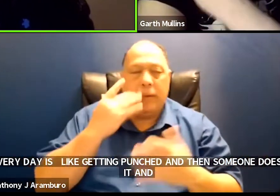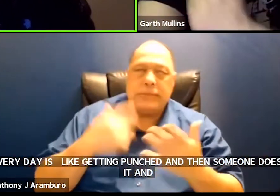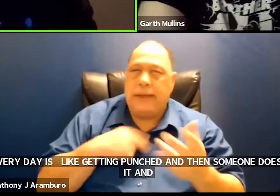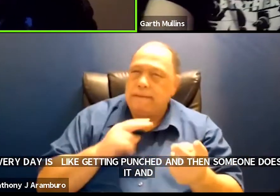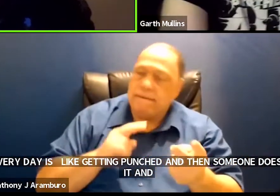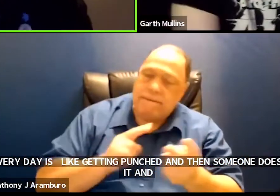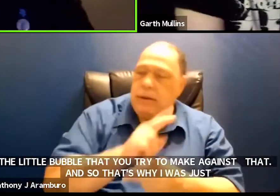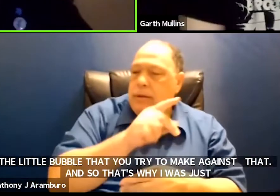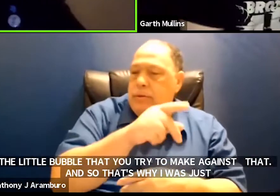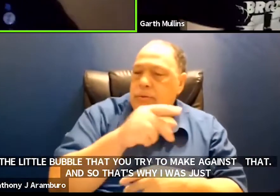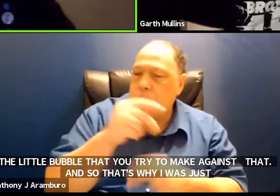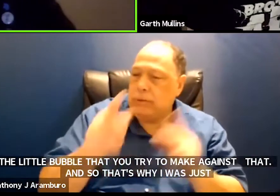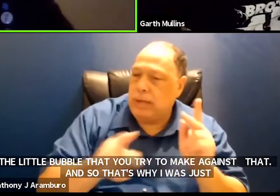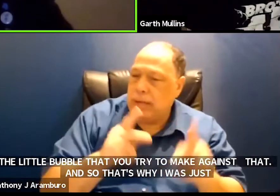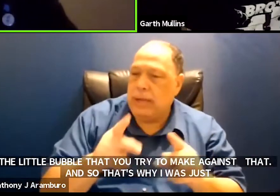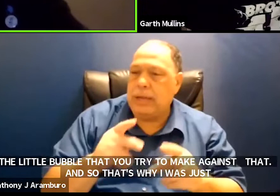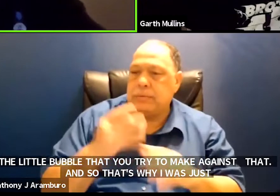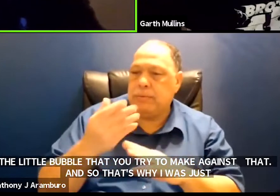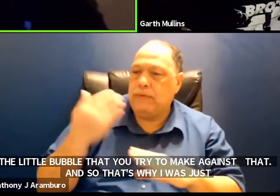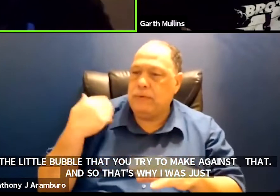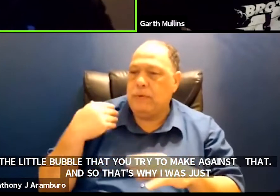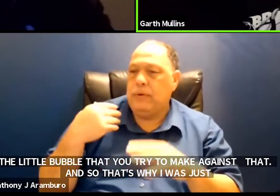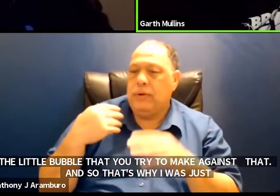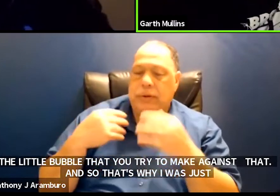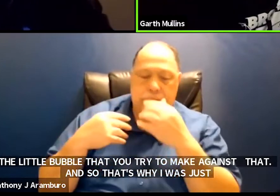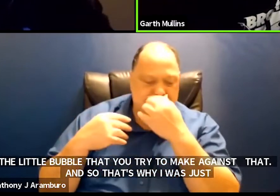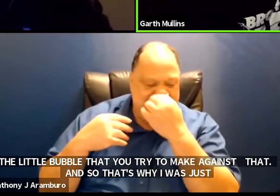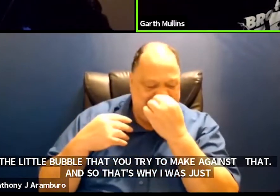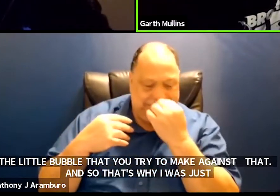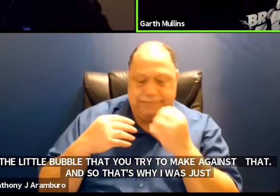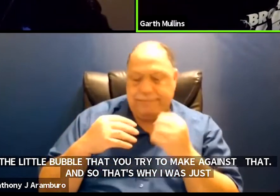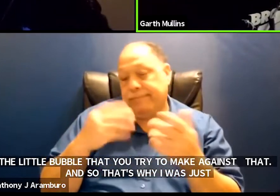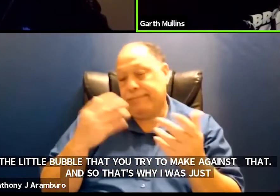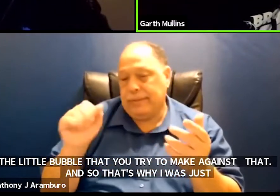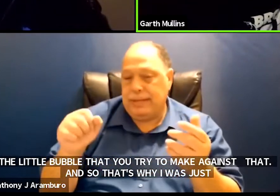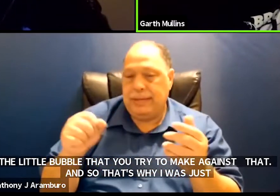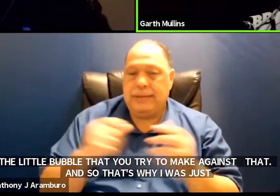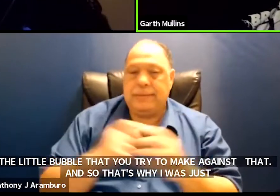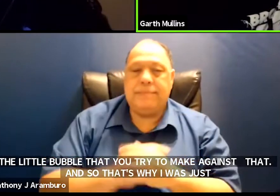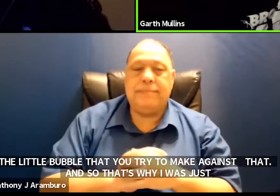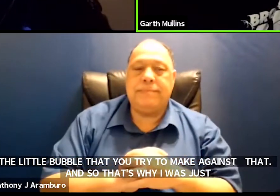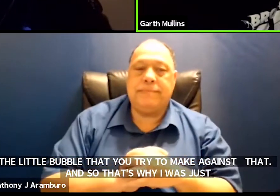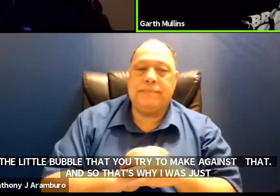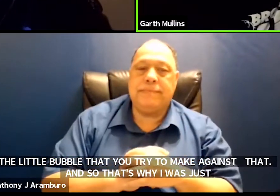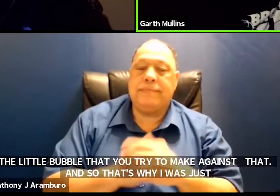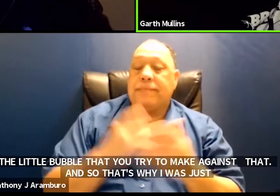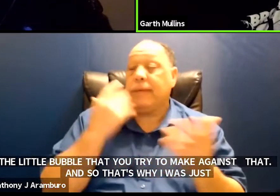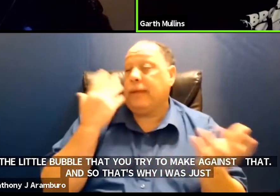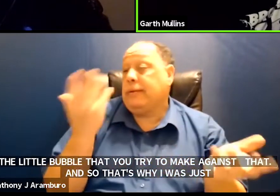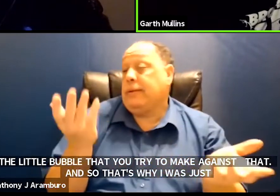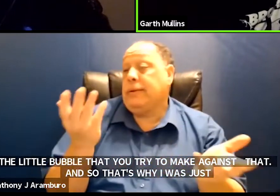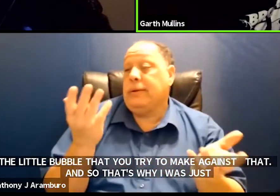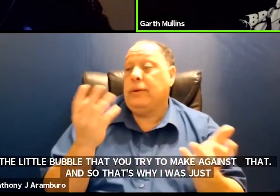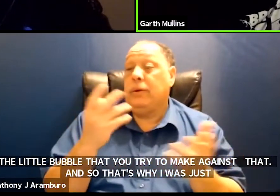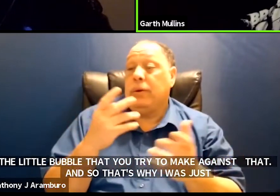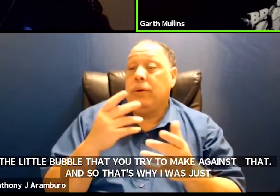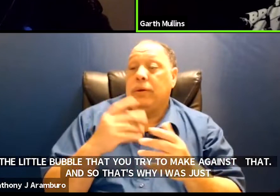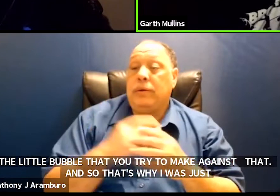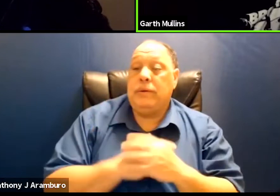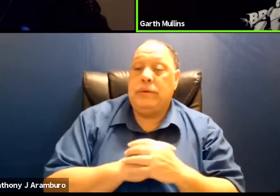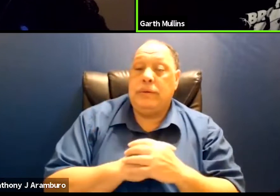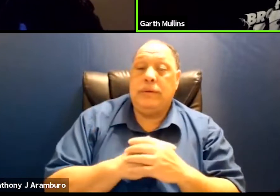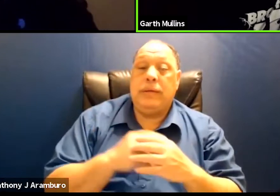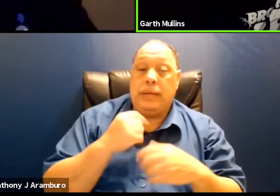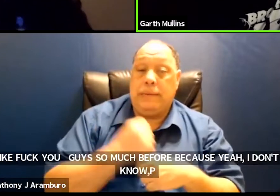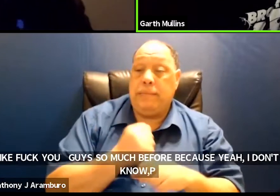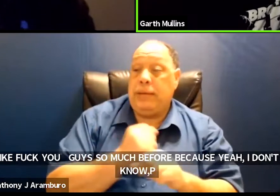before because just yeah yeah i don't know what motivates it but um it does make it